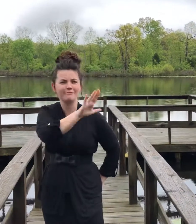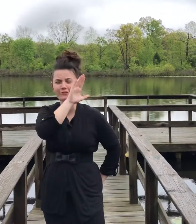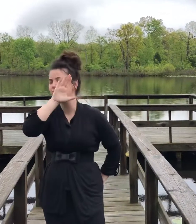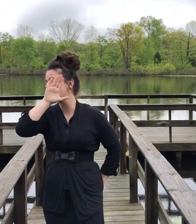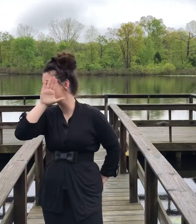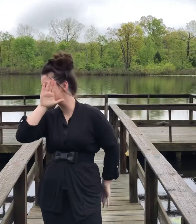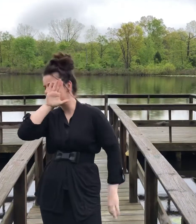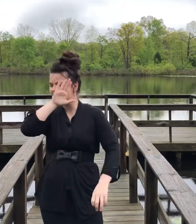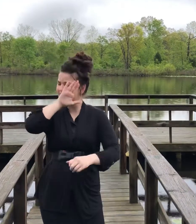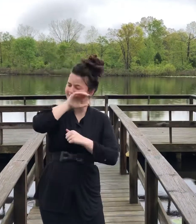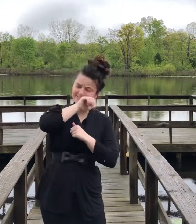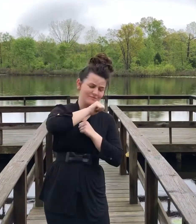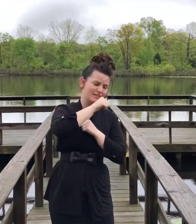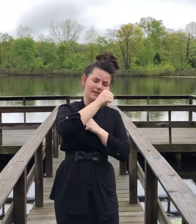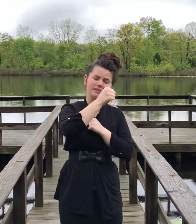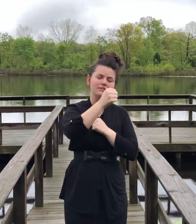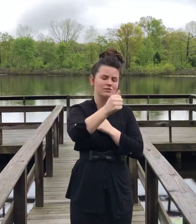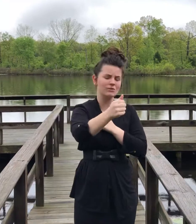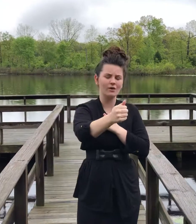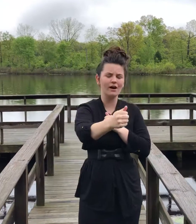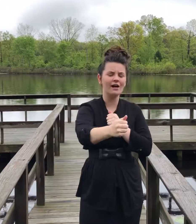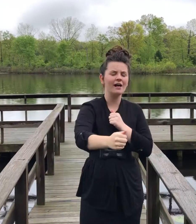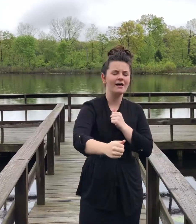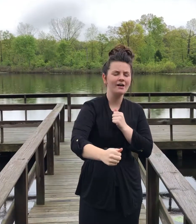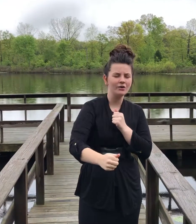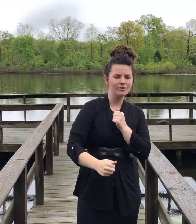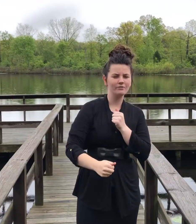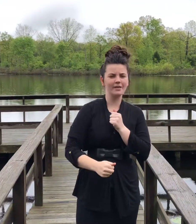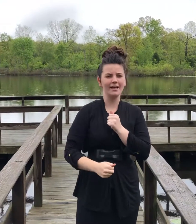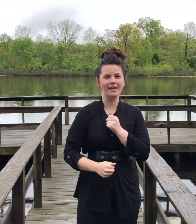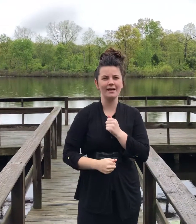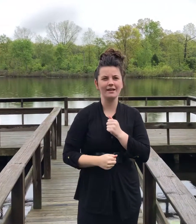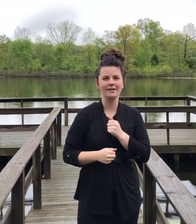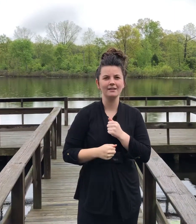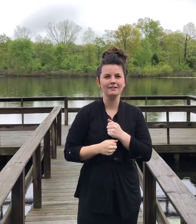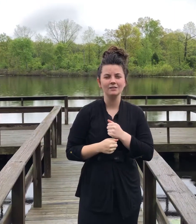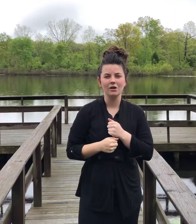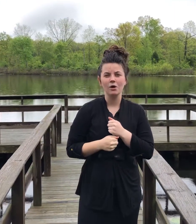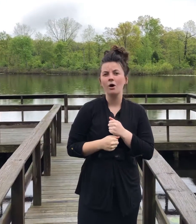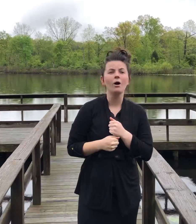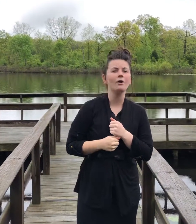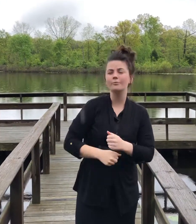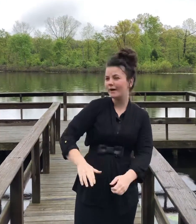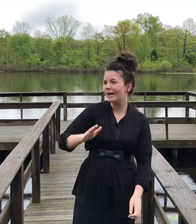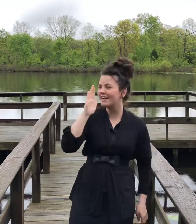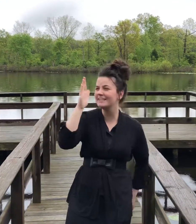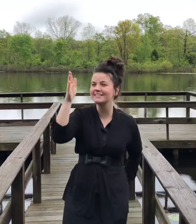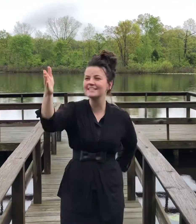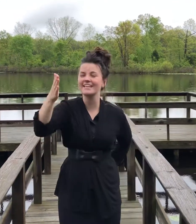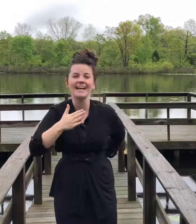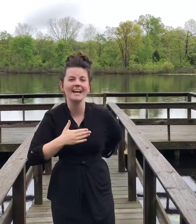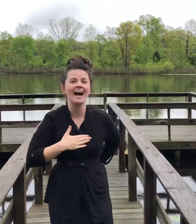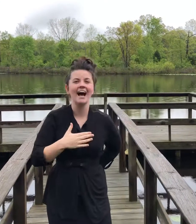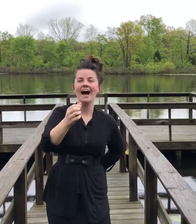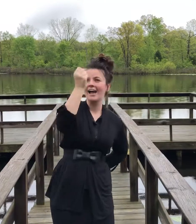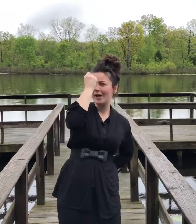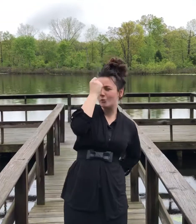frustration seems to get so out of hand. Oh, but it's there and I am